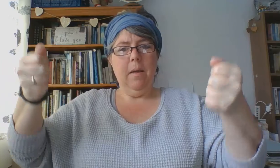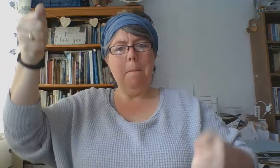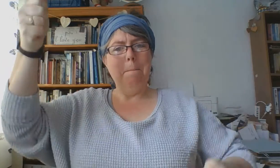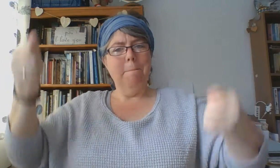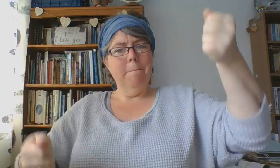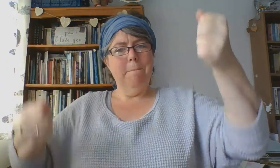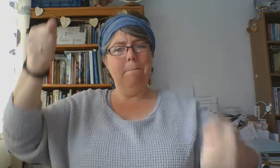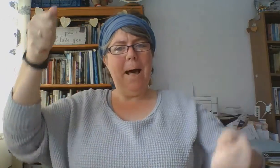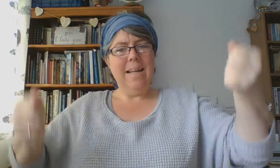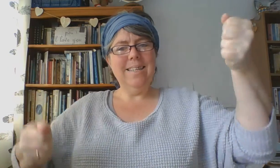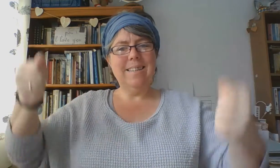Bus.